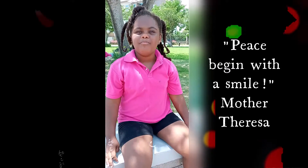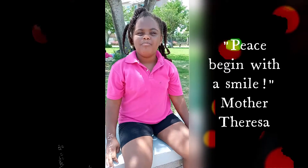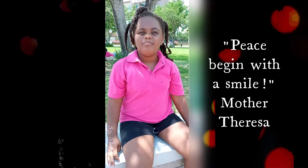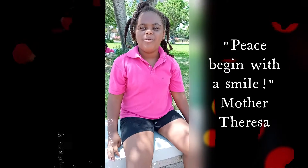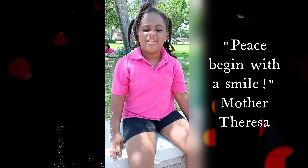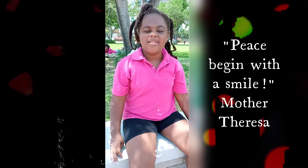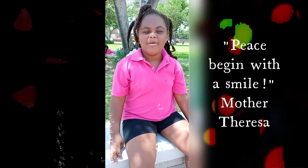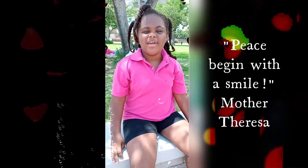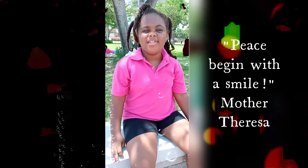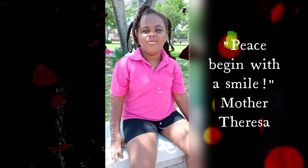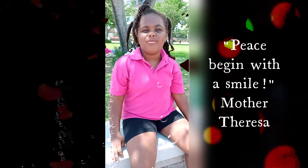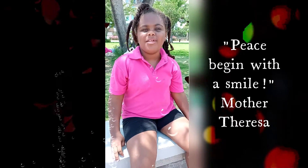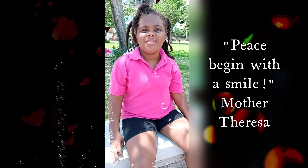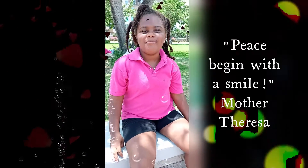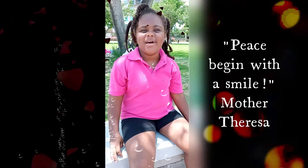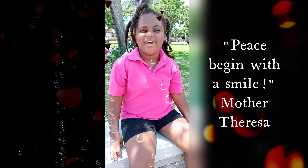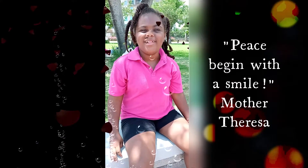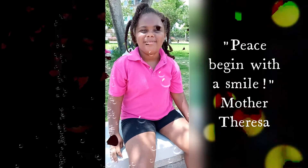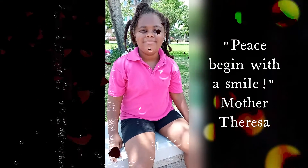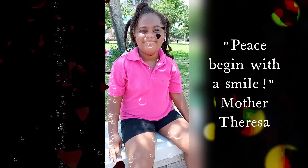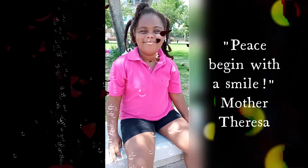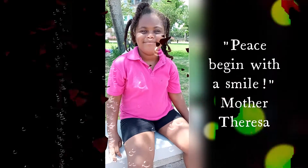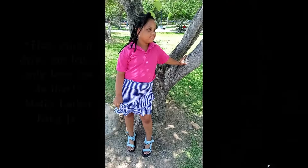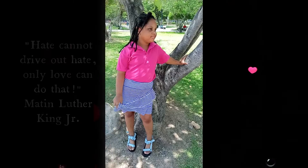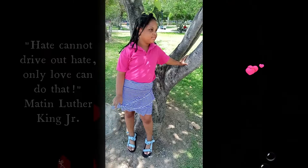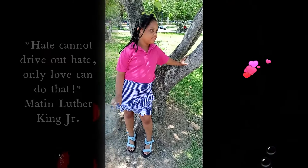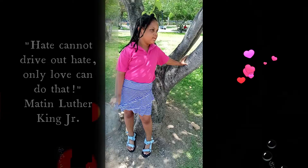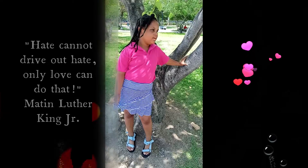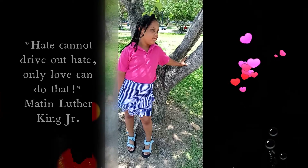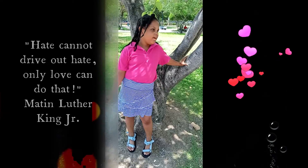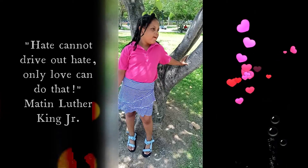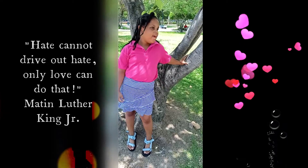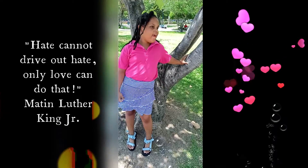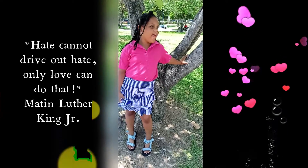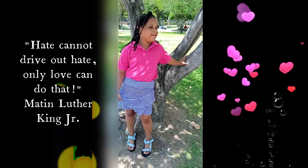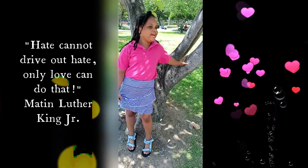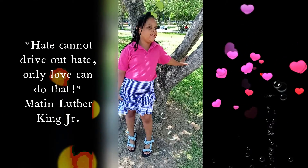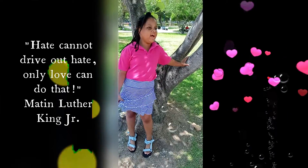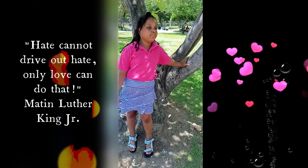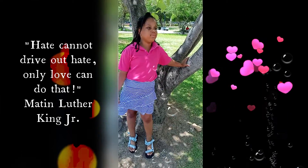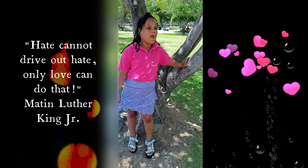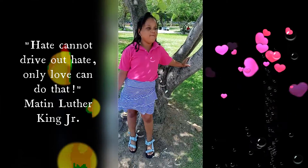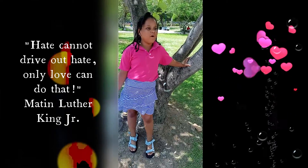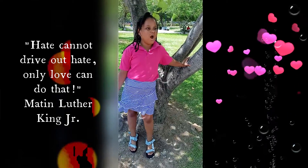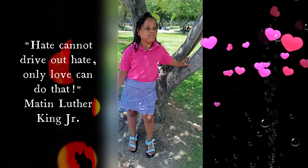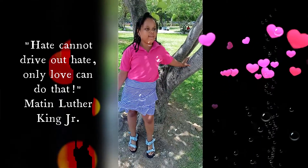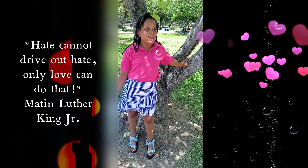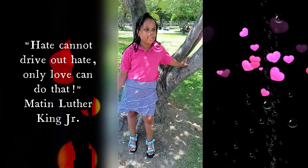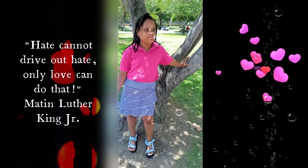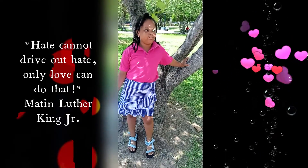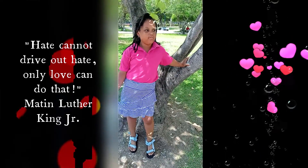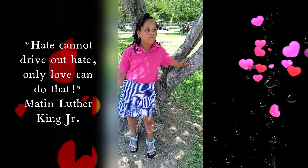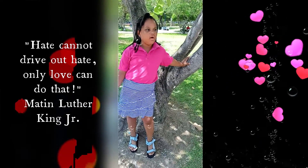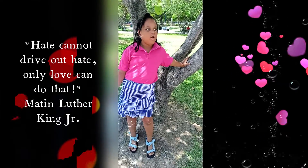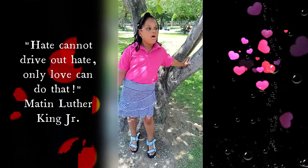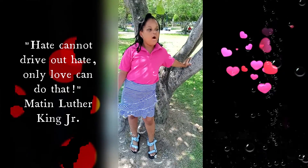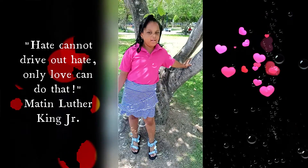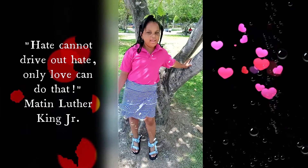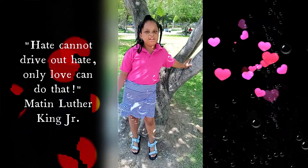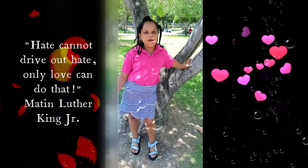Peace begins with a smile. Hey, can I grab our kids? Only love